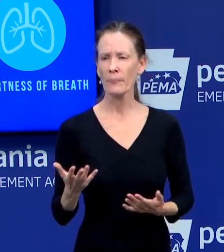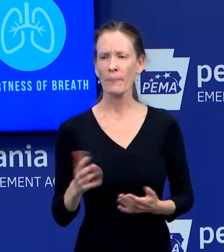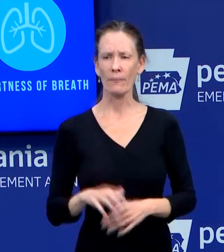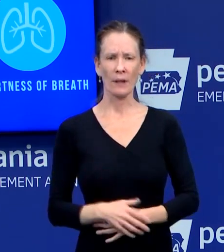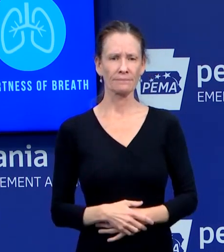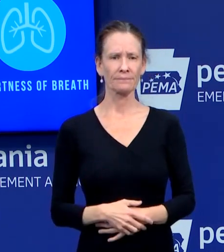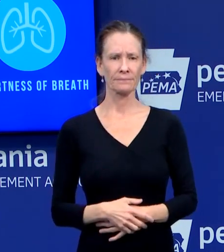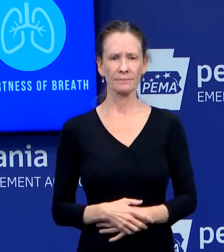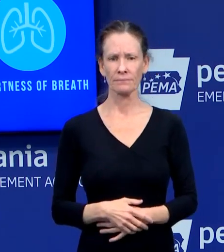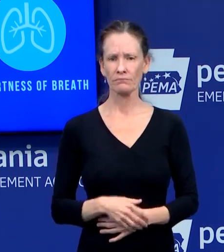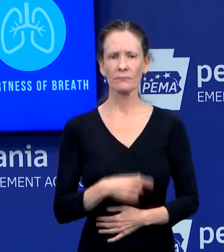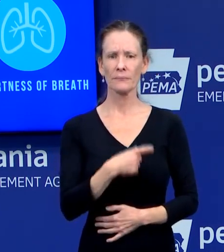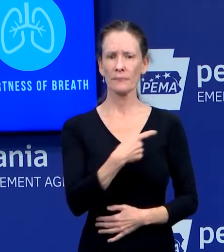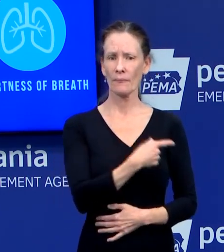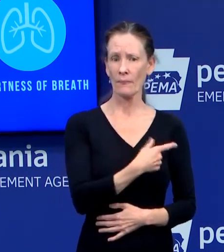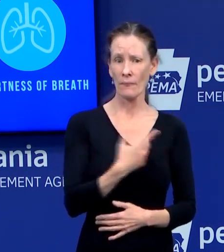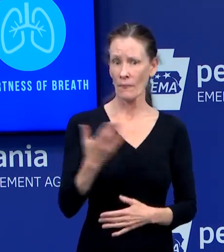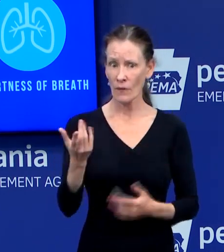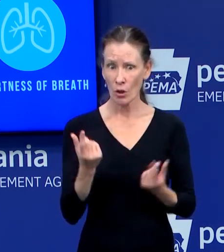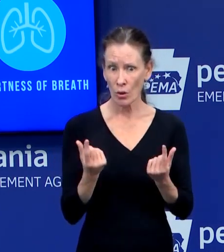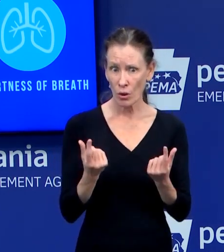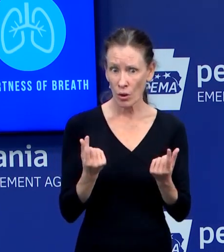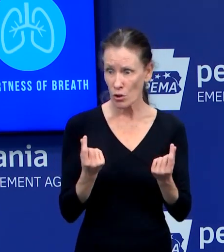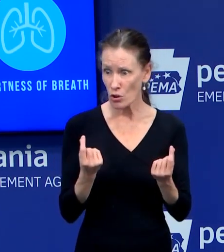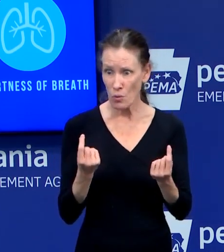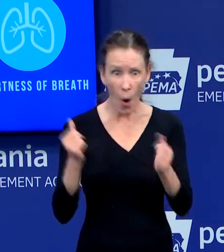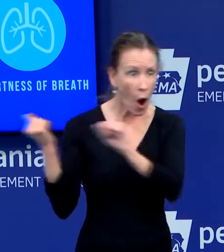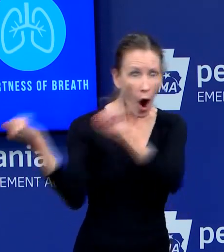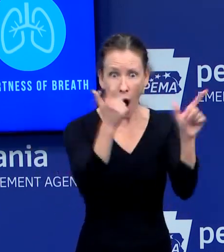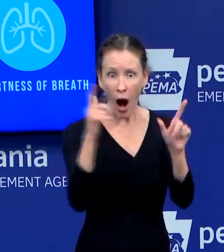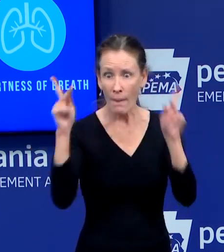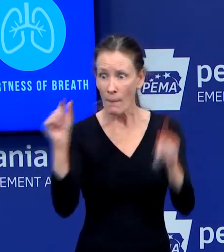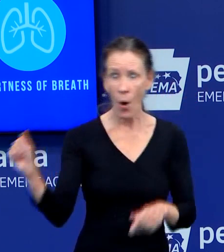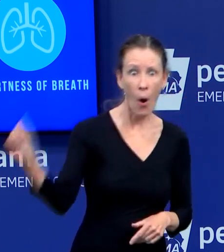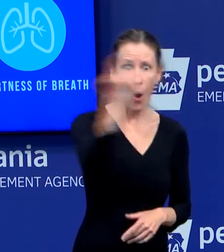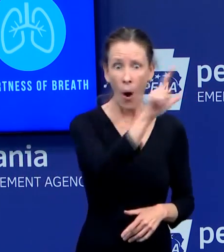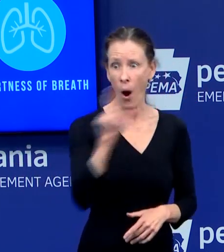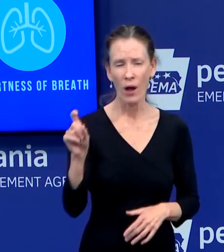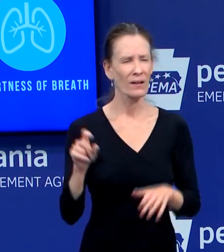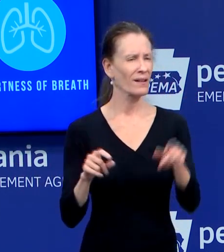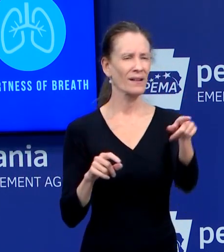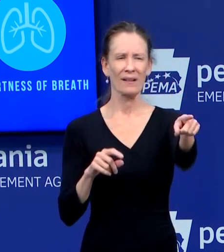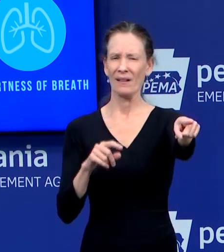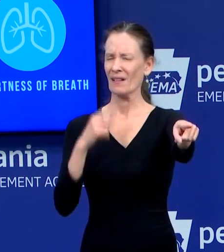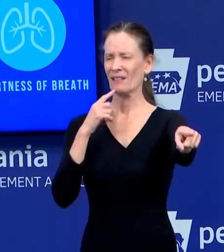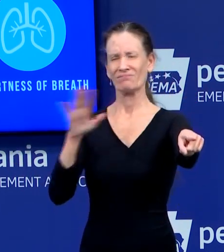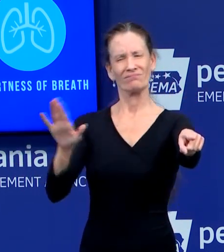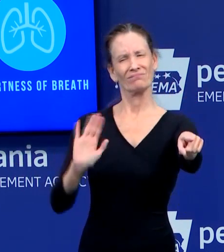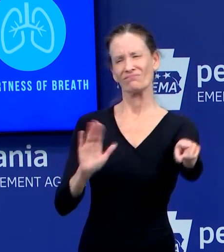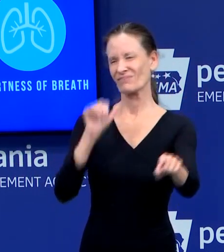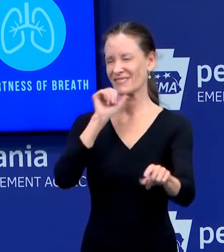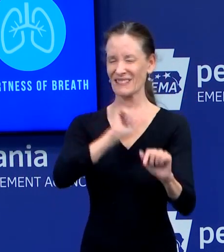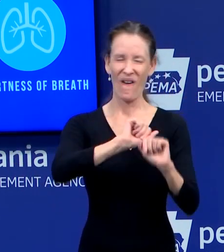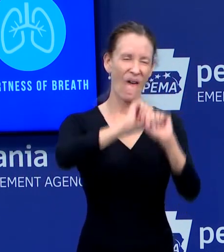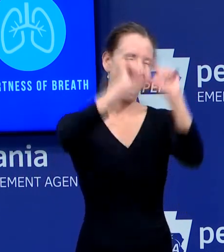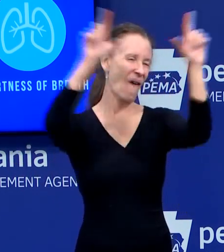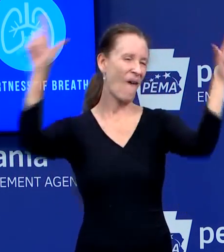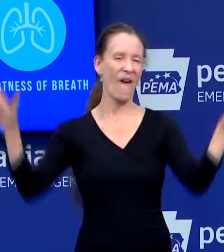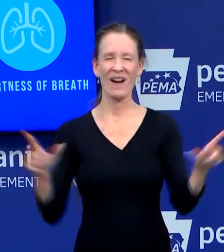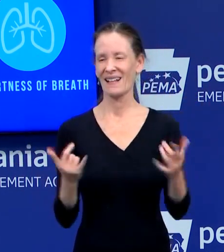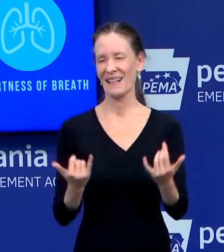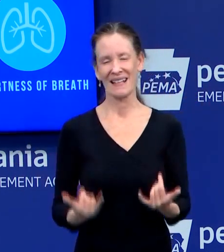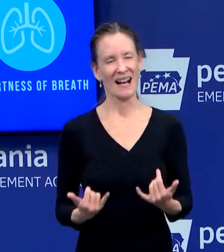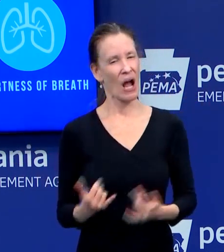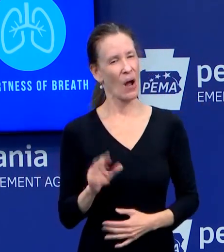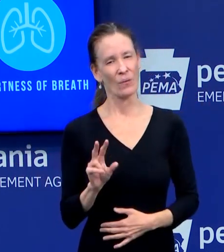Should we be at population-based testing? Not at this time. Matt? I guess to sort of follow-up, you were saying we're sort of in between, you